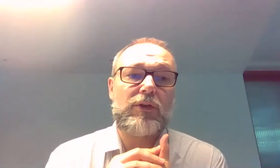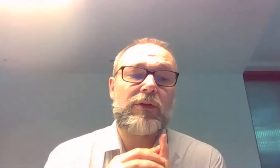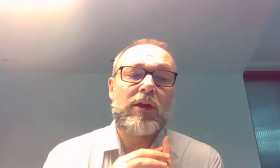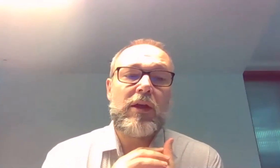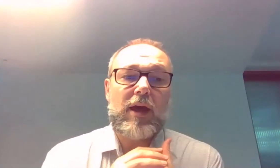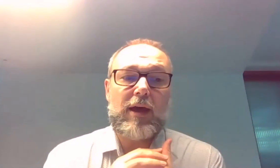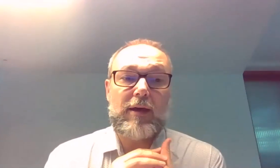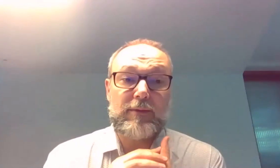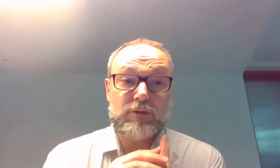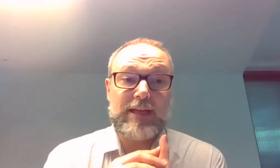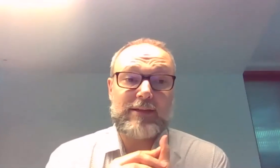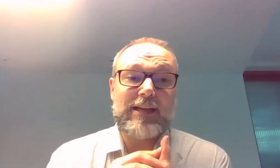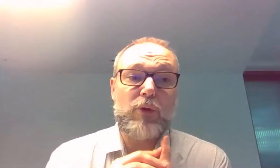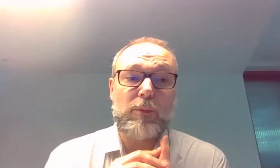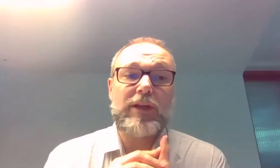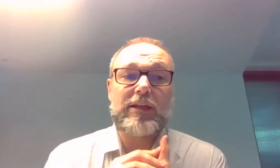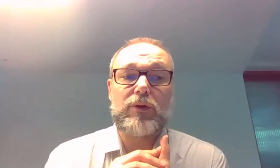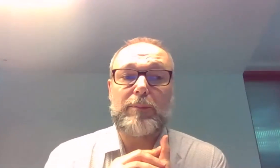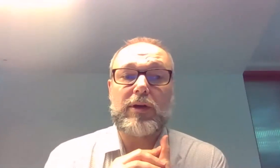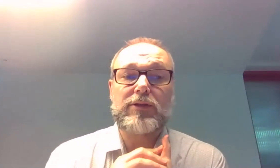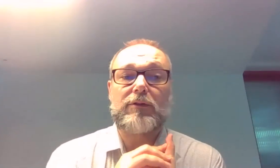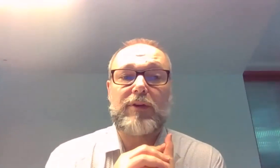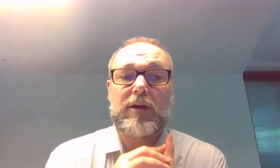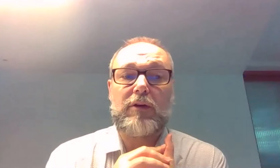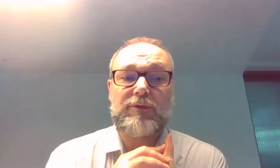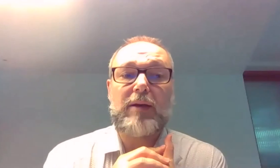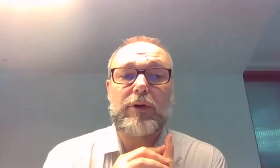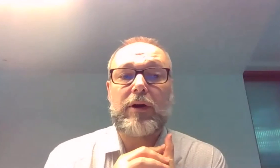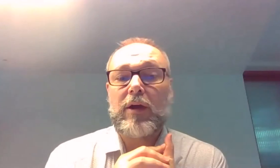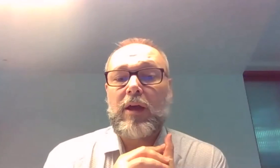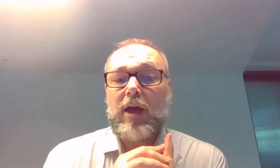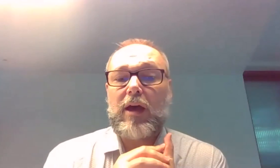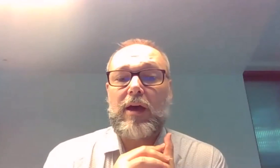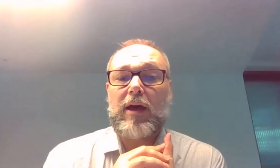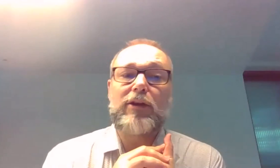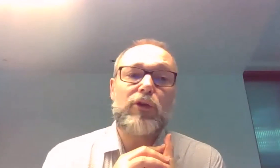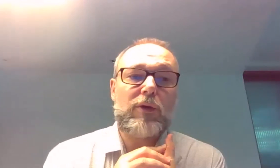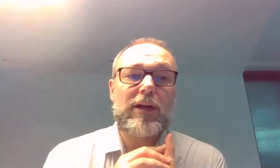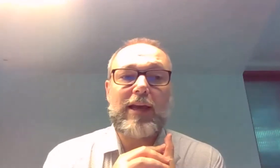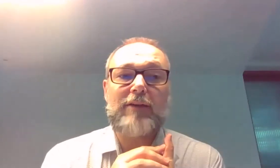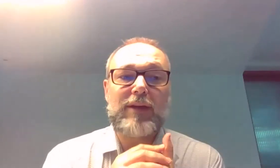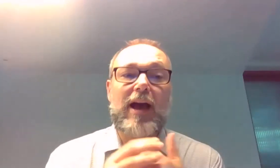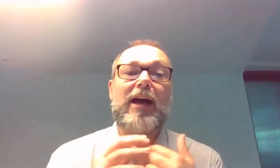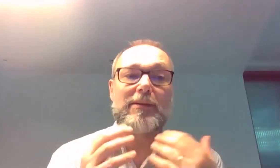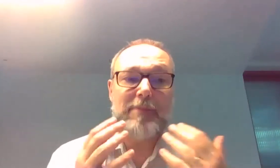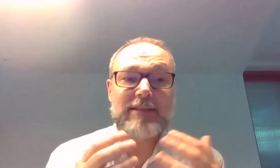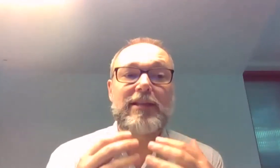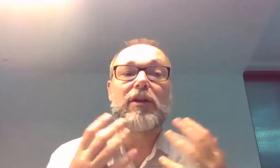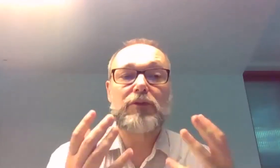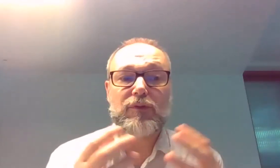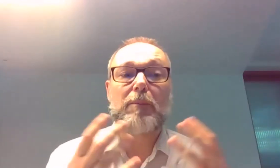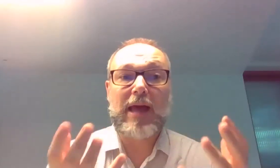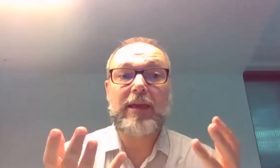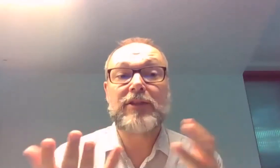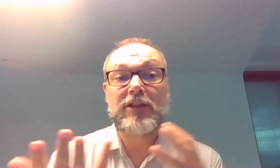on getting more money into the pockets of farmers. And not only having high demands